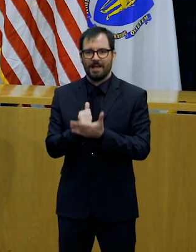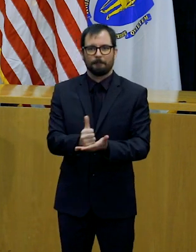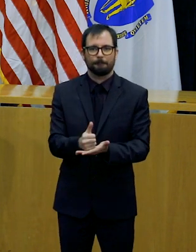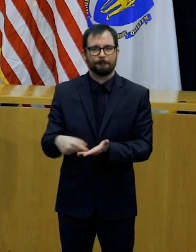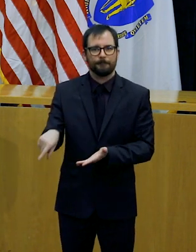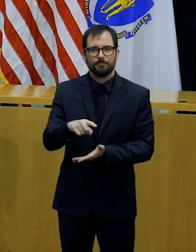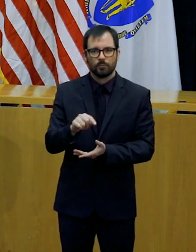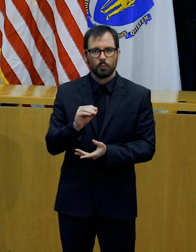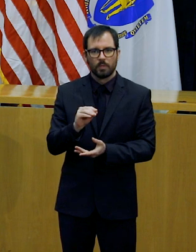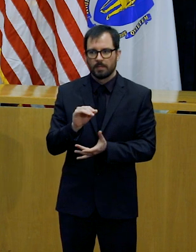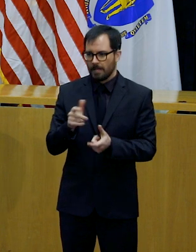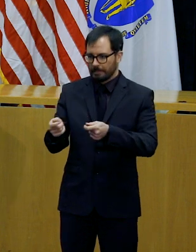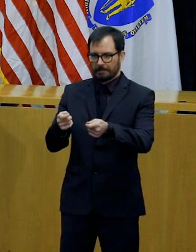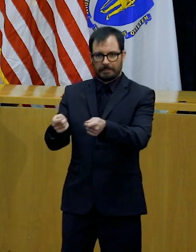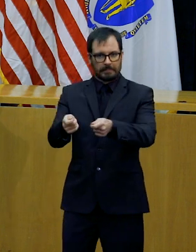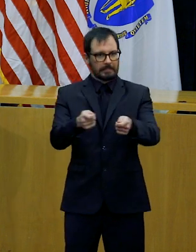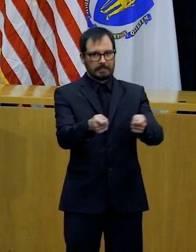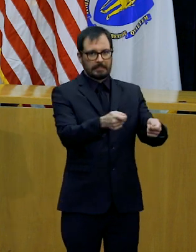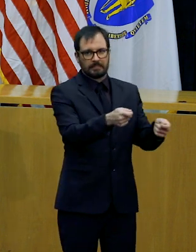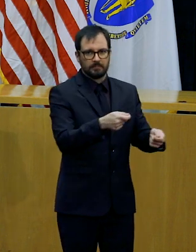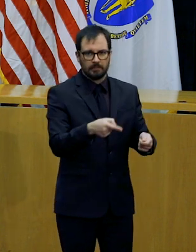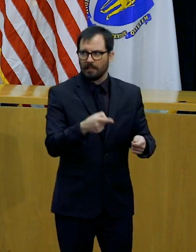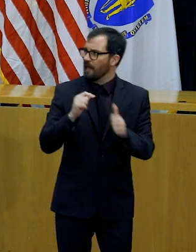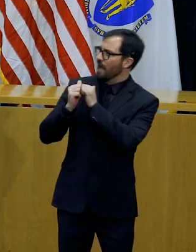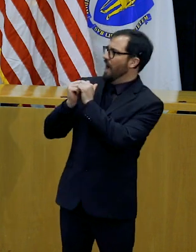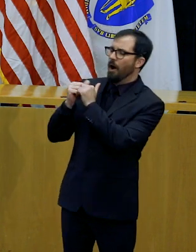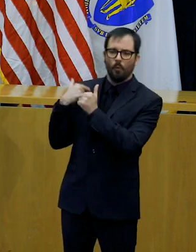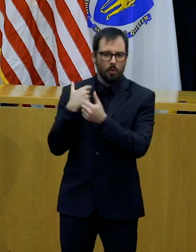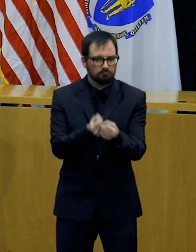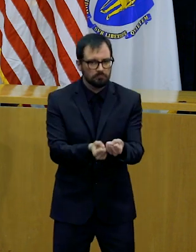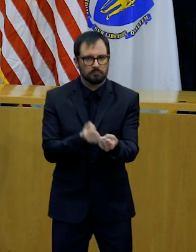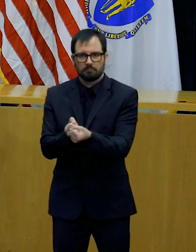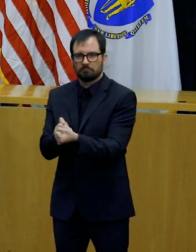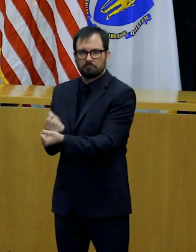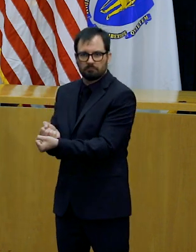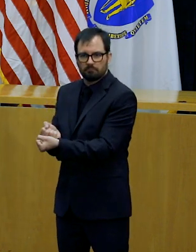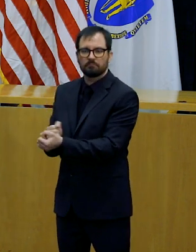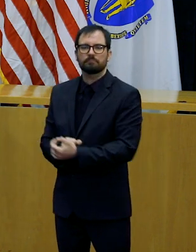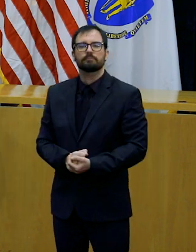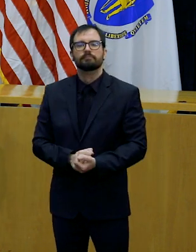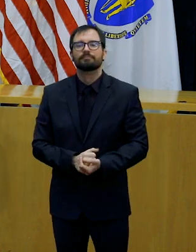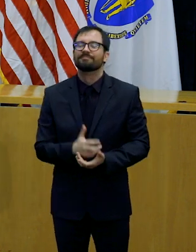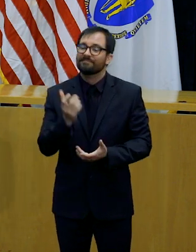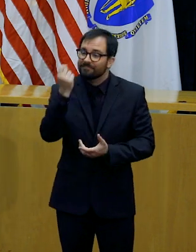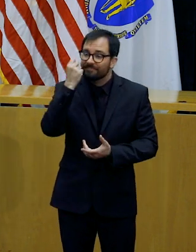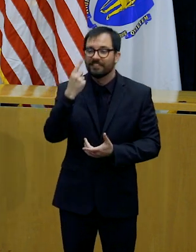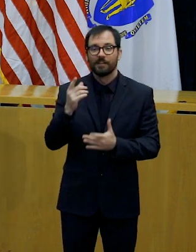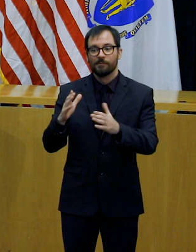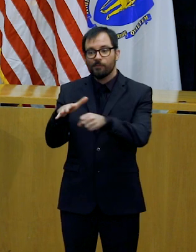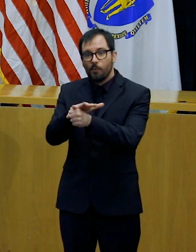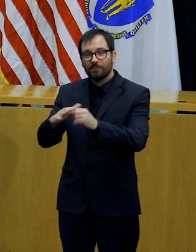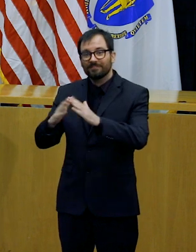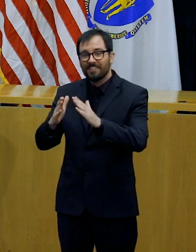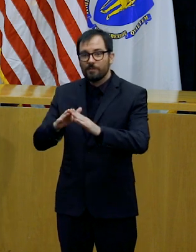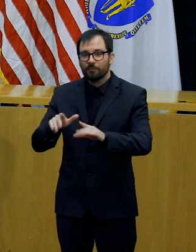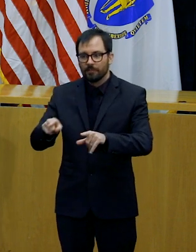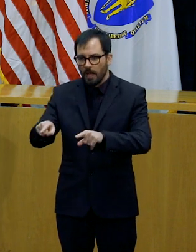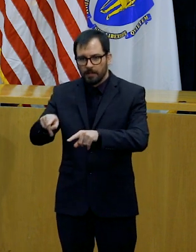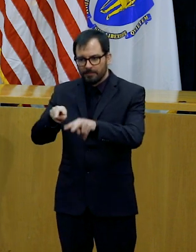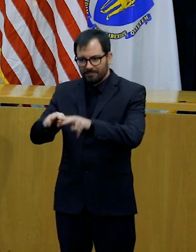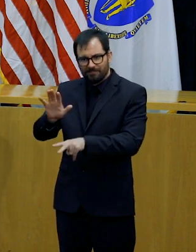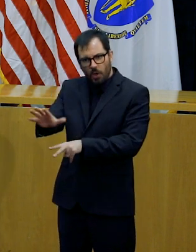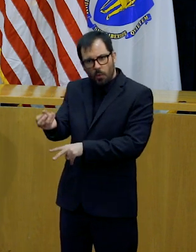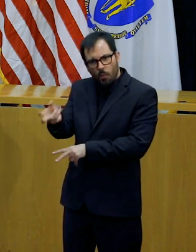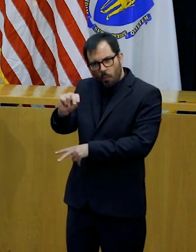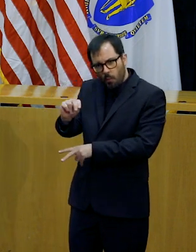Our local leaders obviously are focused on ensuring the health and safety of their residents, and our goal with this new bill we're filing today is to